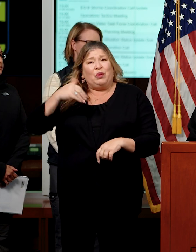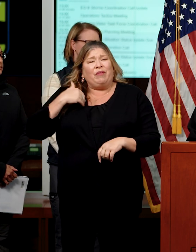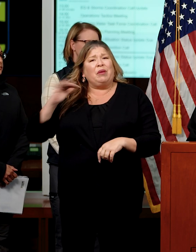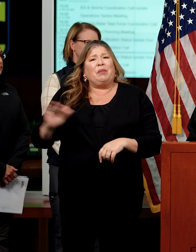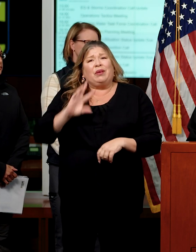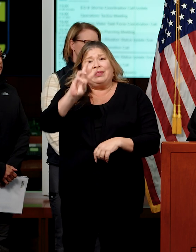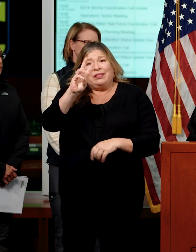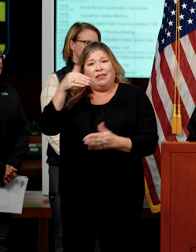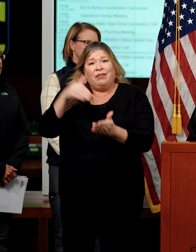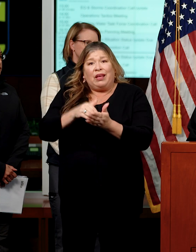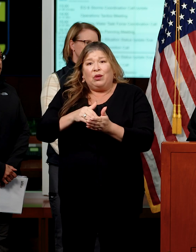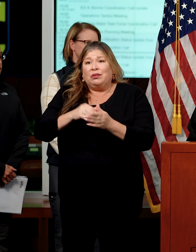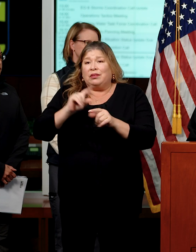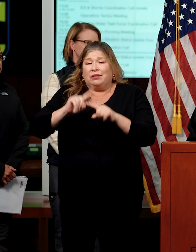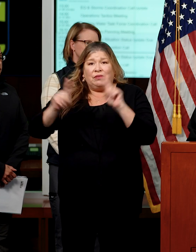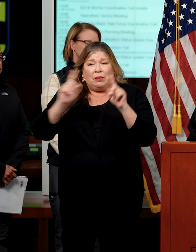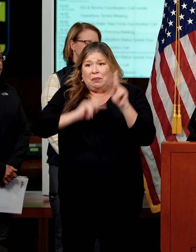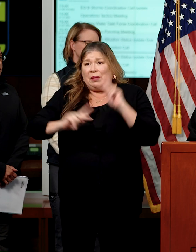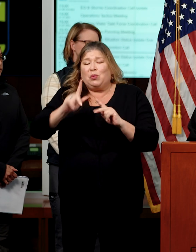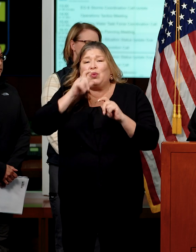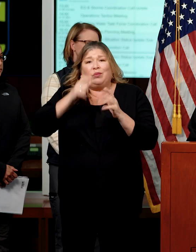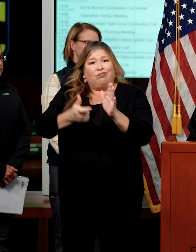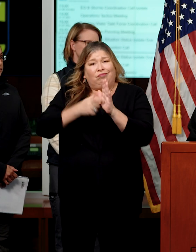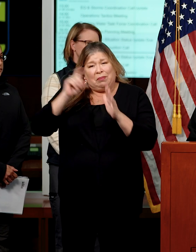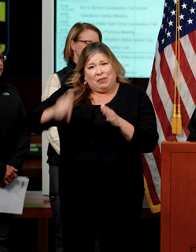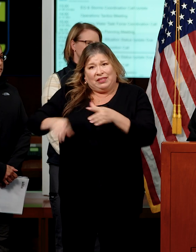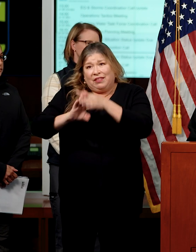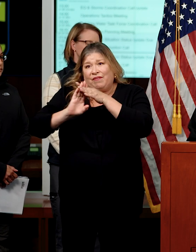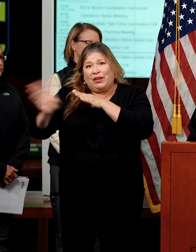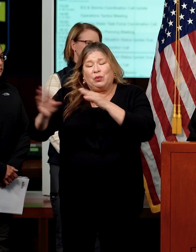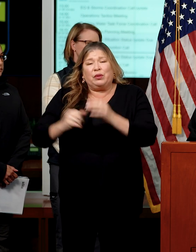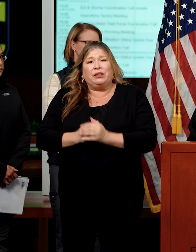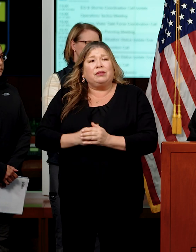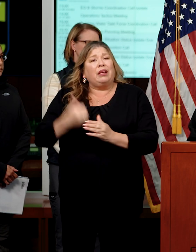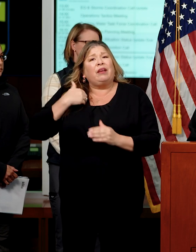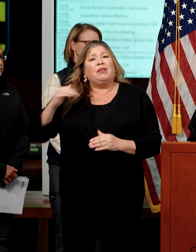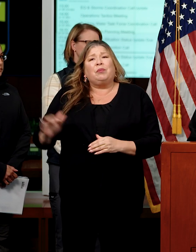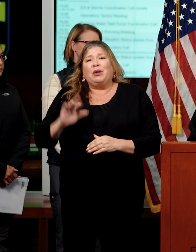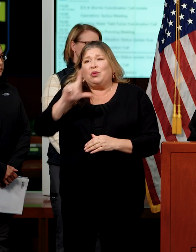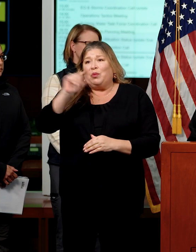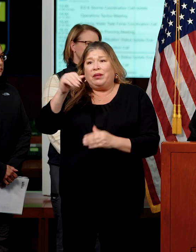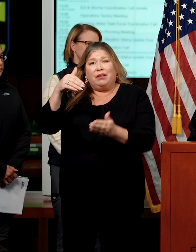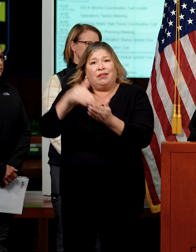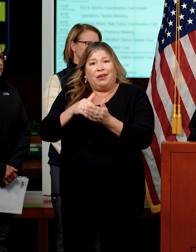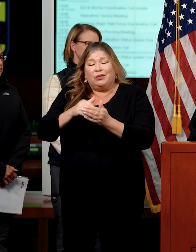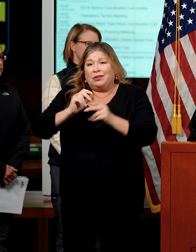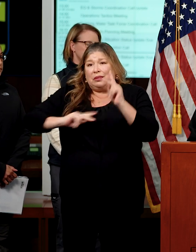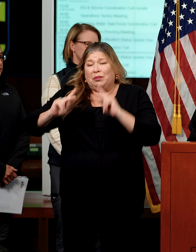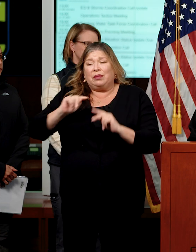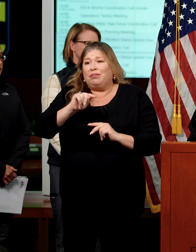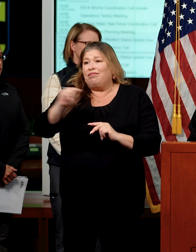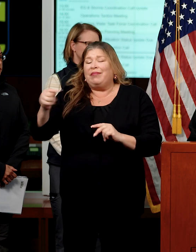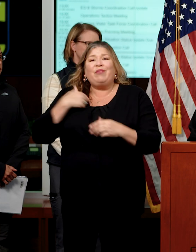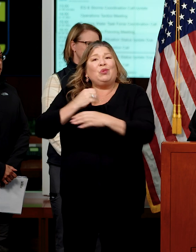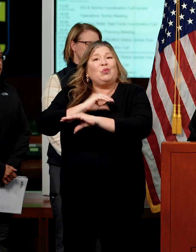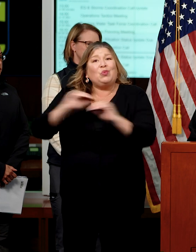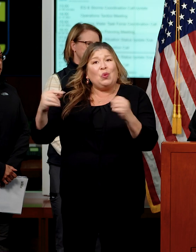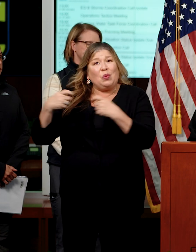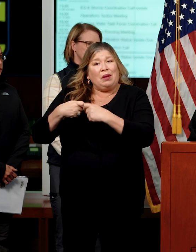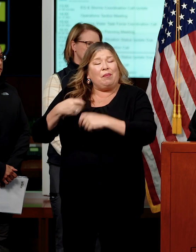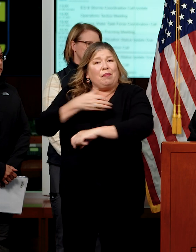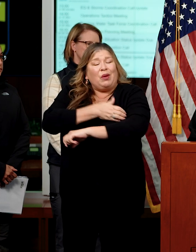6,000 people under evacuation order, another approximately 20,000 people without power,